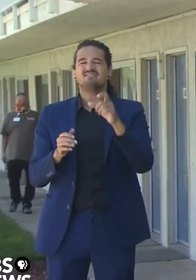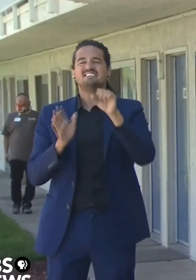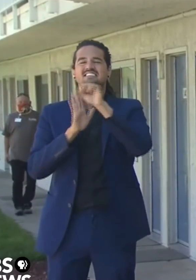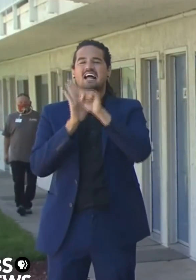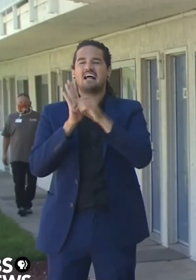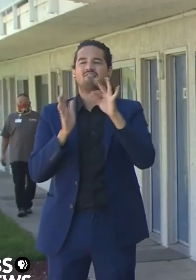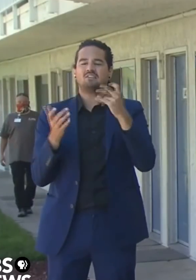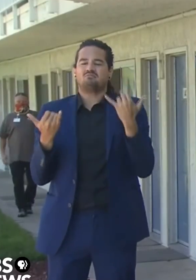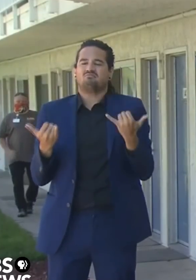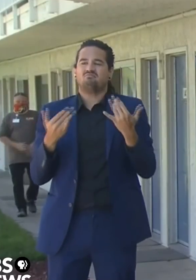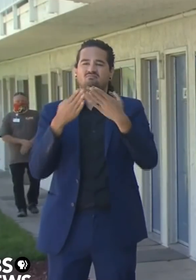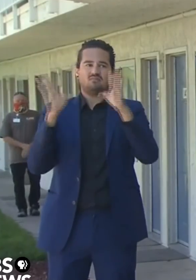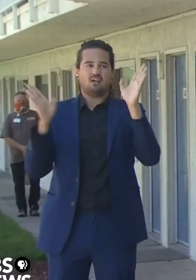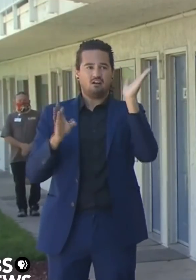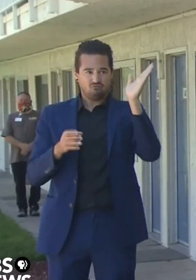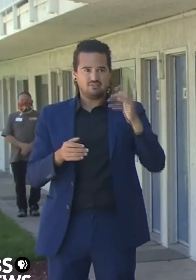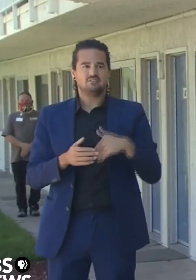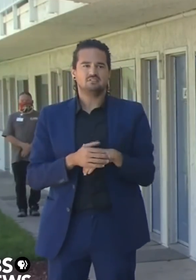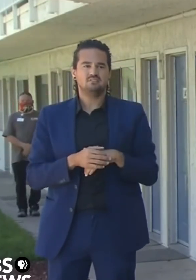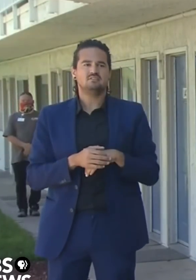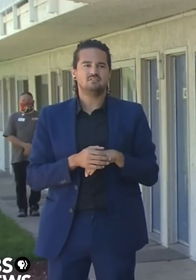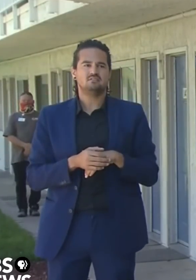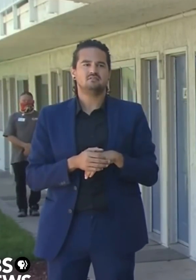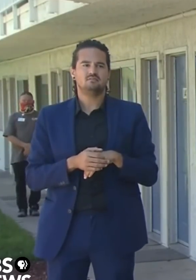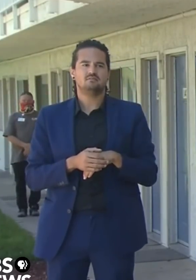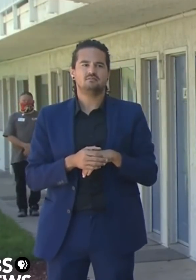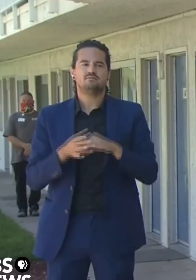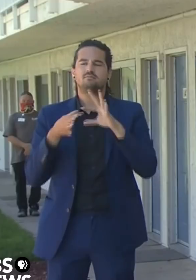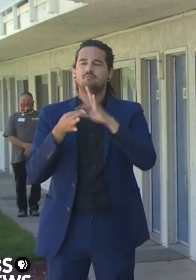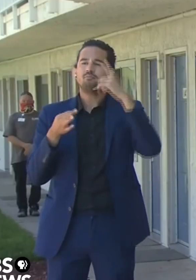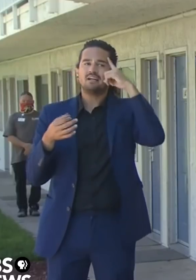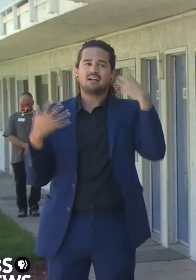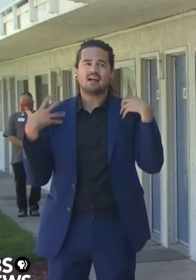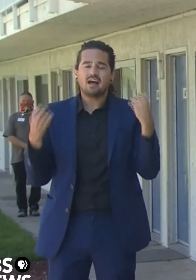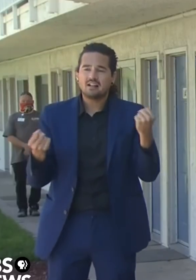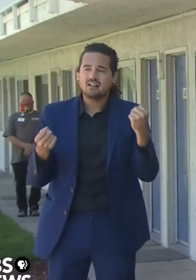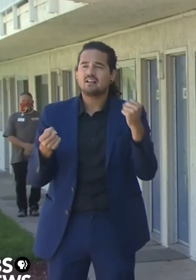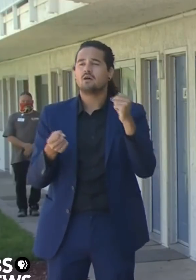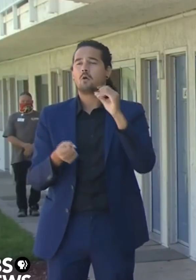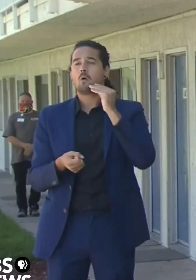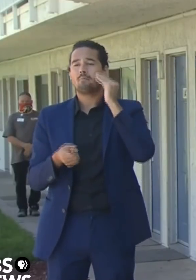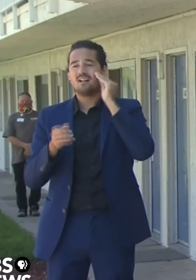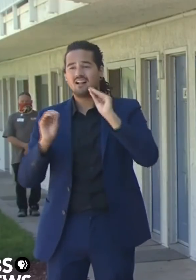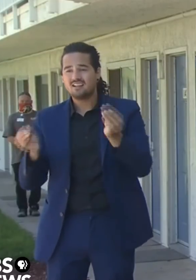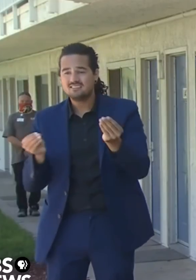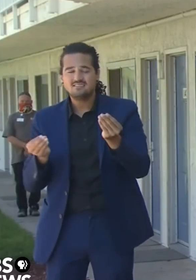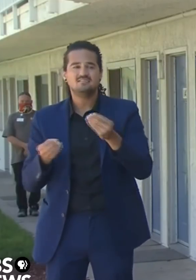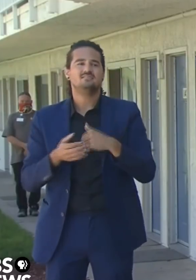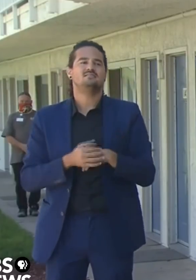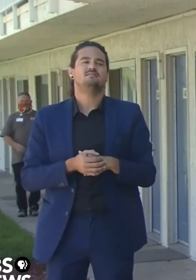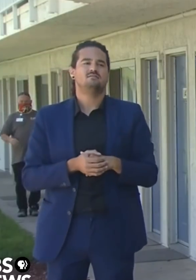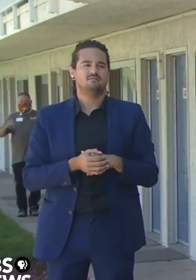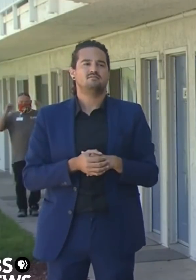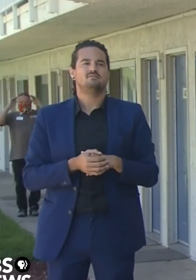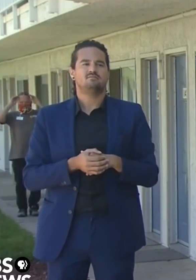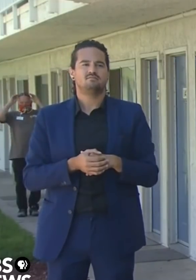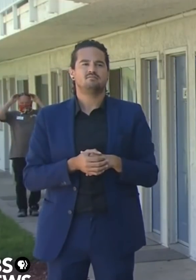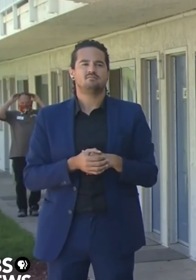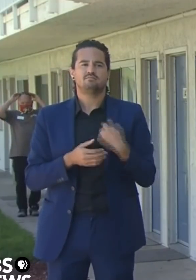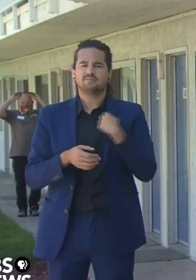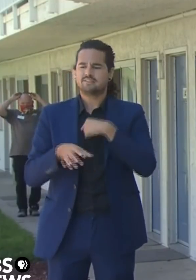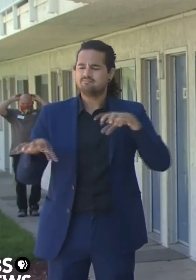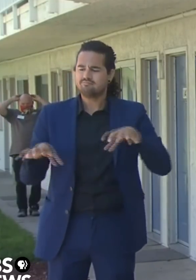issues related to brain health, mental health broadly defined, taking a look back our history, our past,